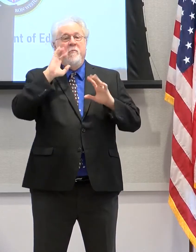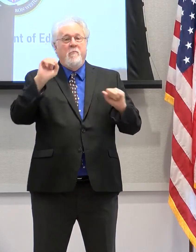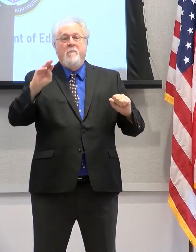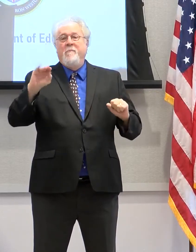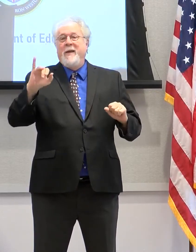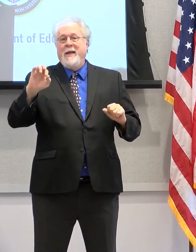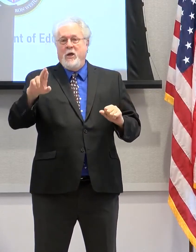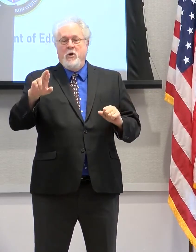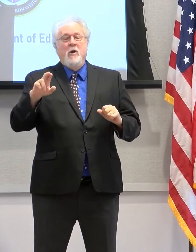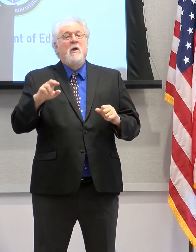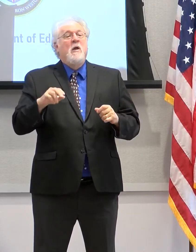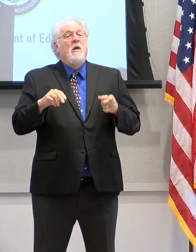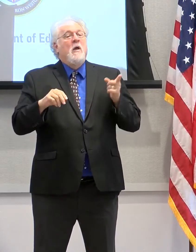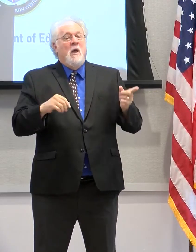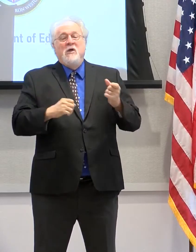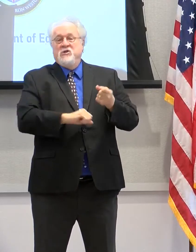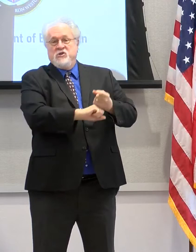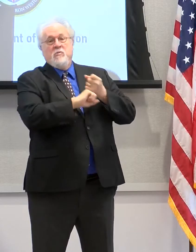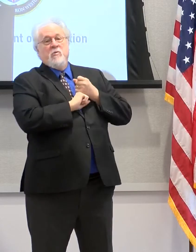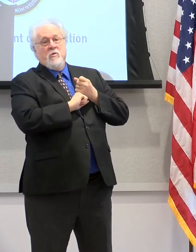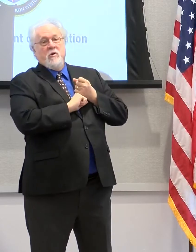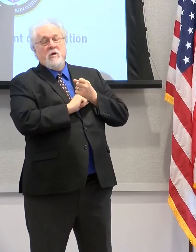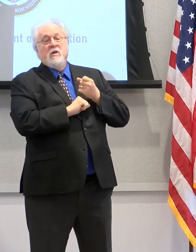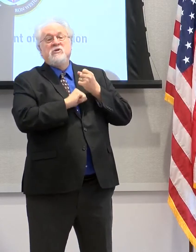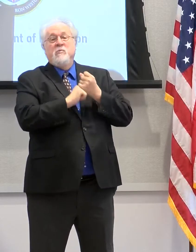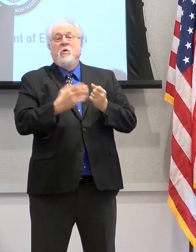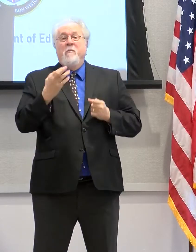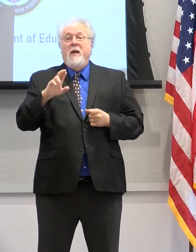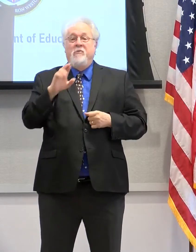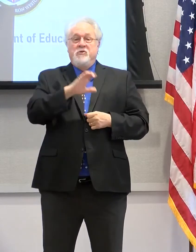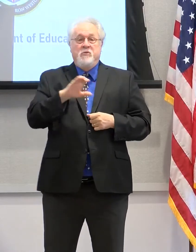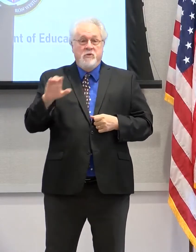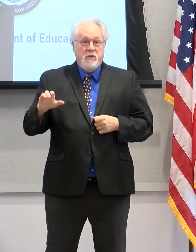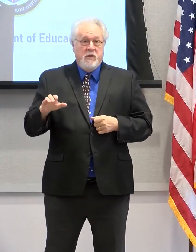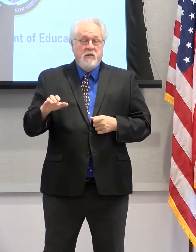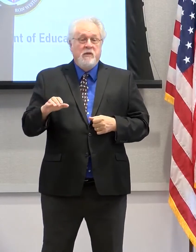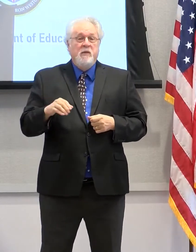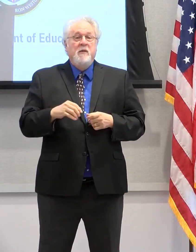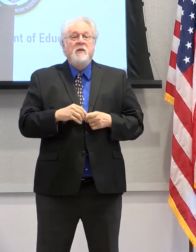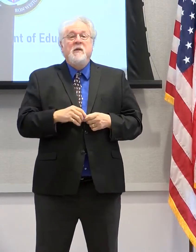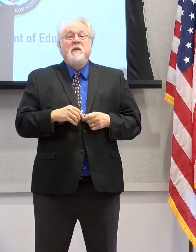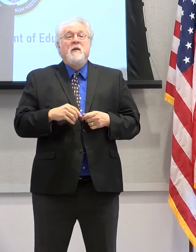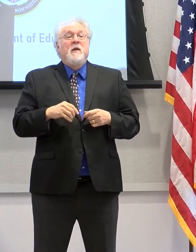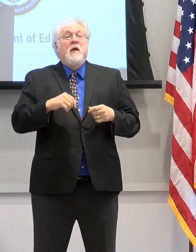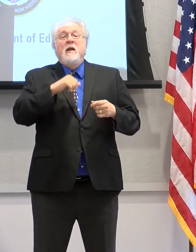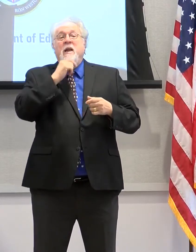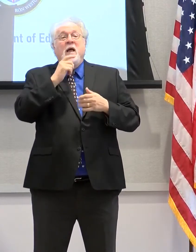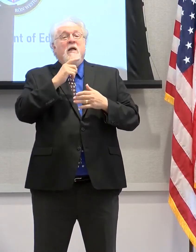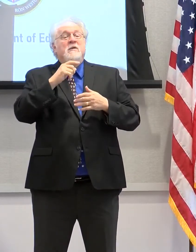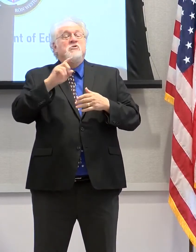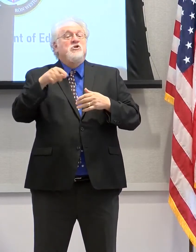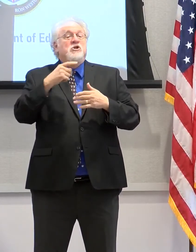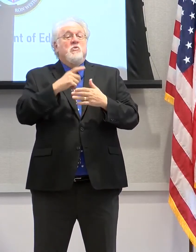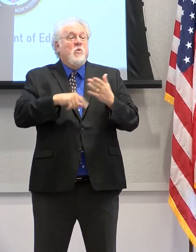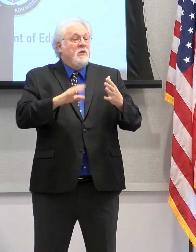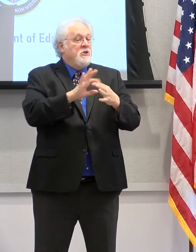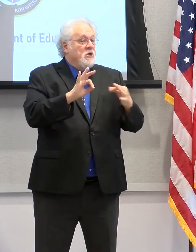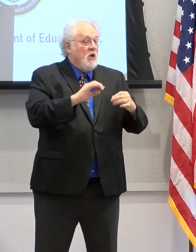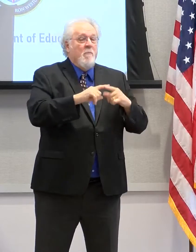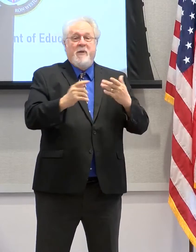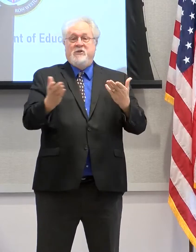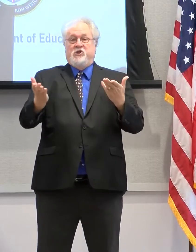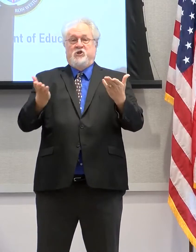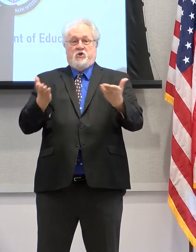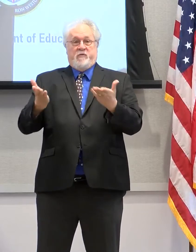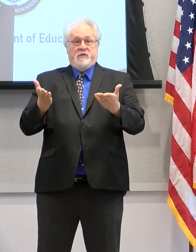mayor has been supportive of me, supportive of Baton Rouge Community College, not just in things that she talks about, but certainly in action and